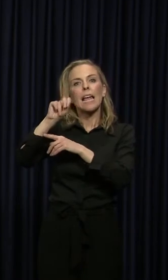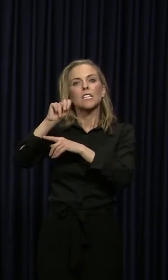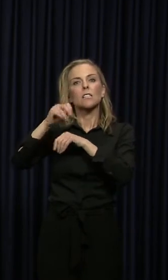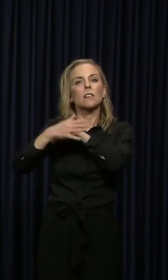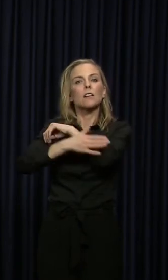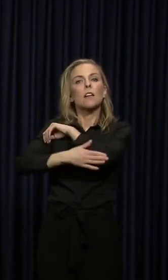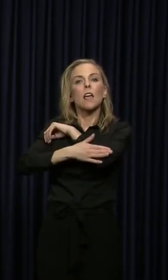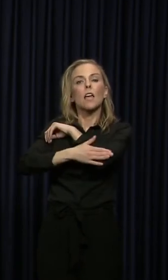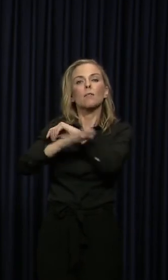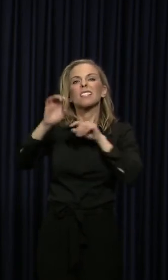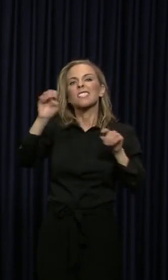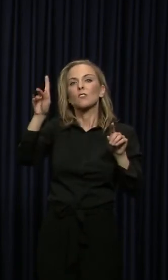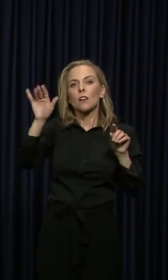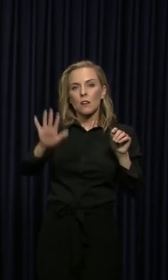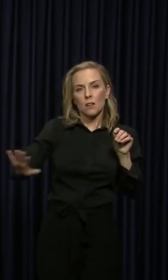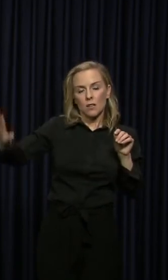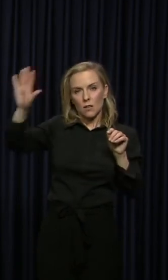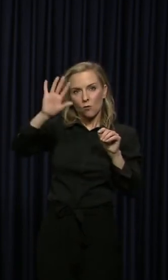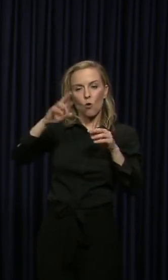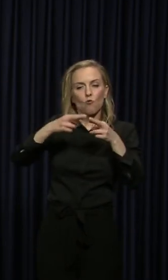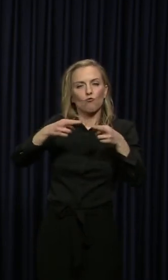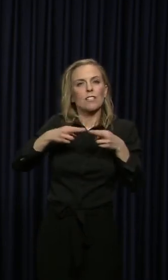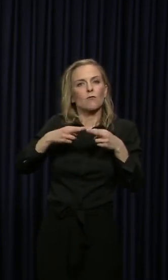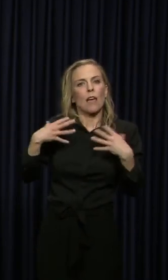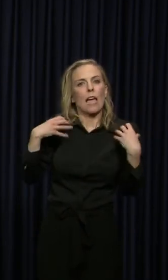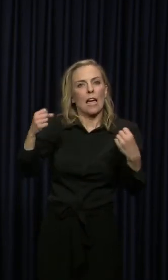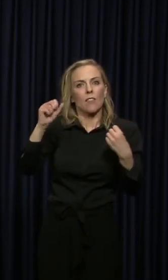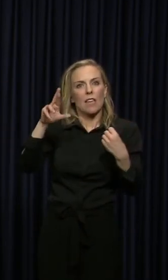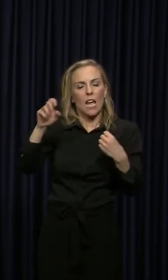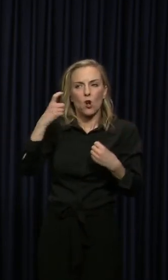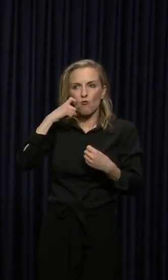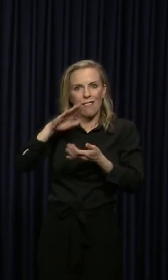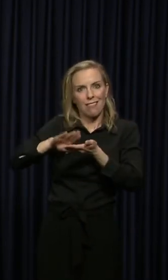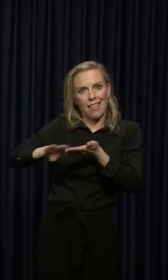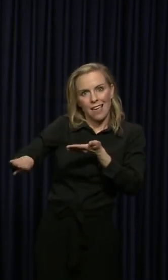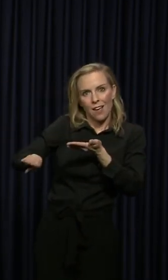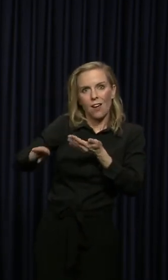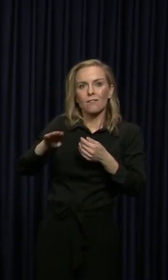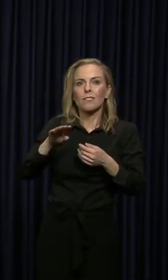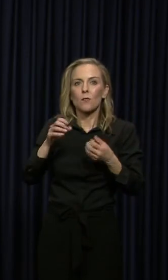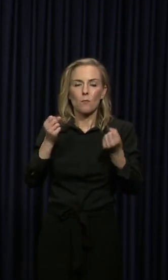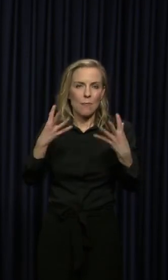off, just laid off 500 workers. Are you concerned about that, uh,